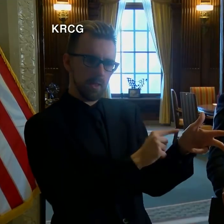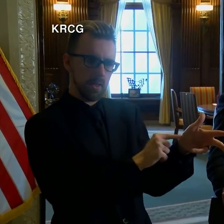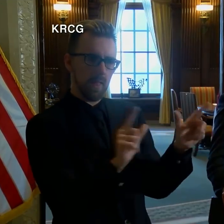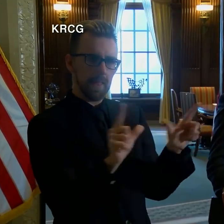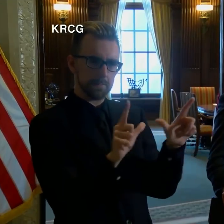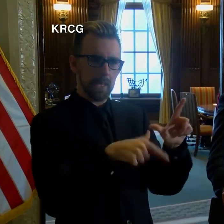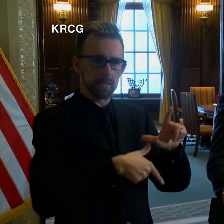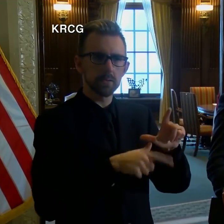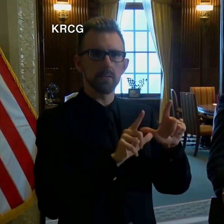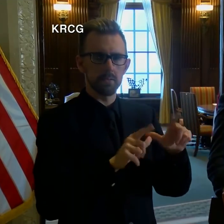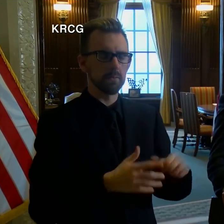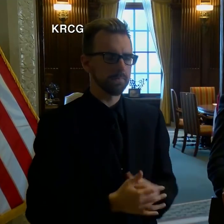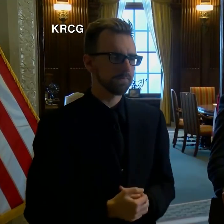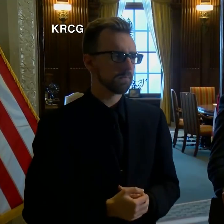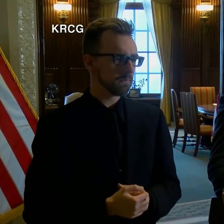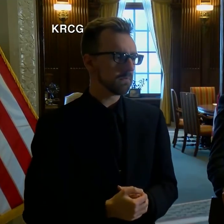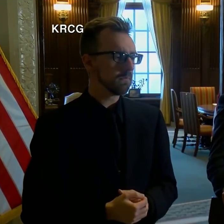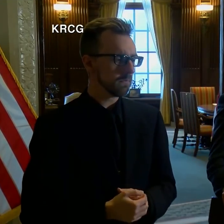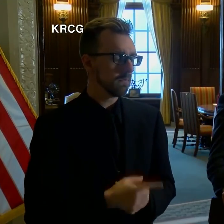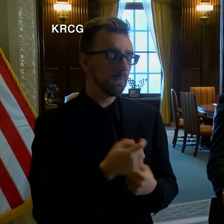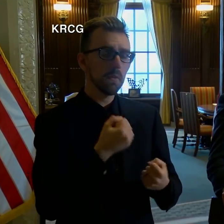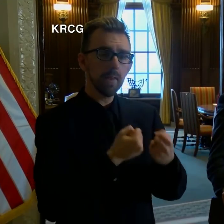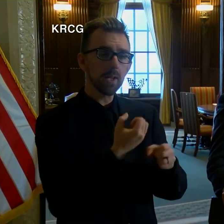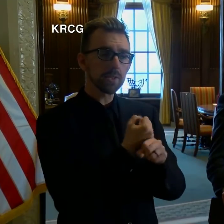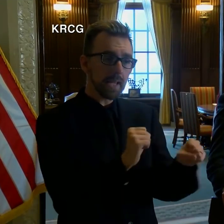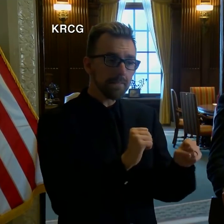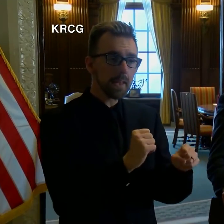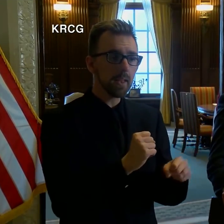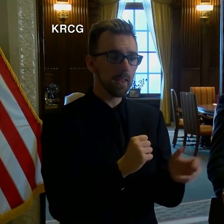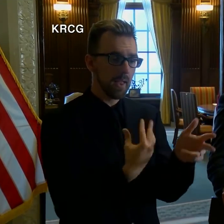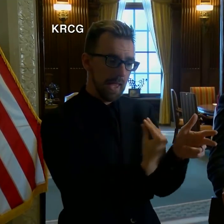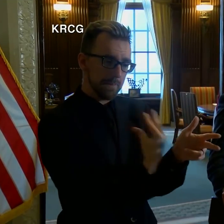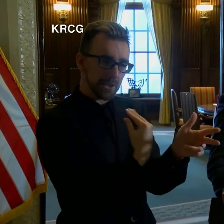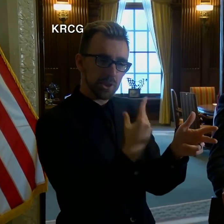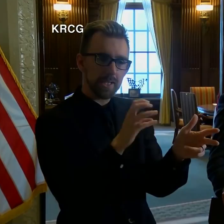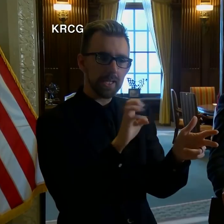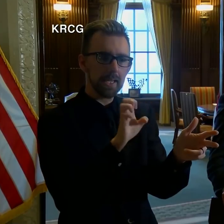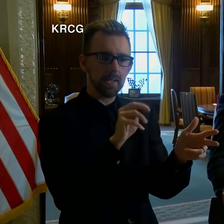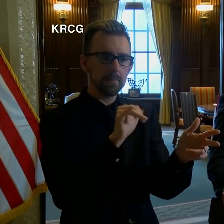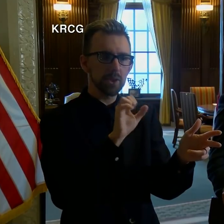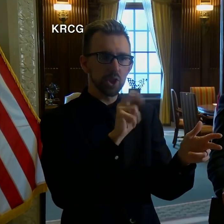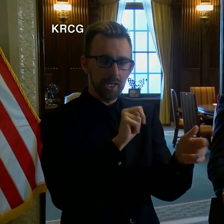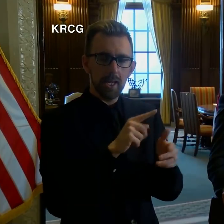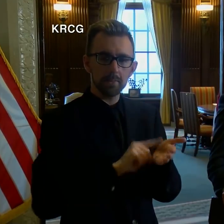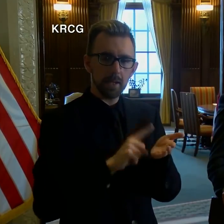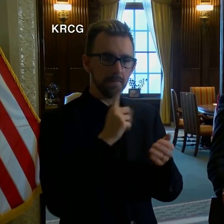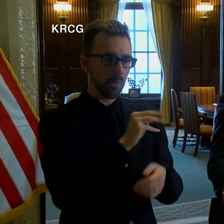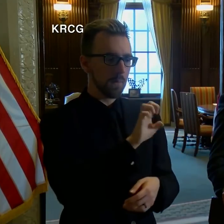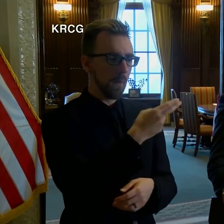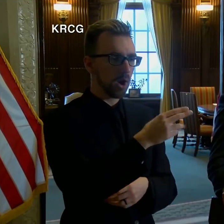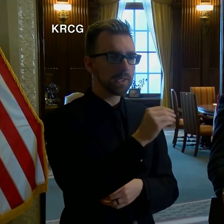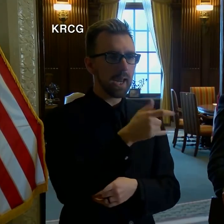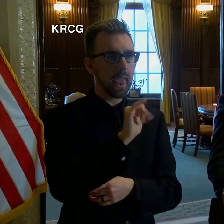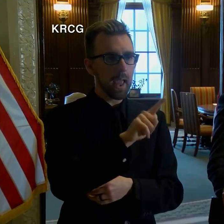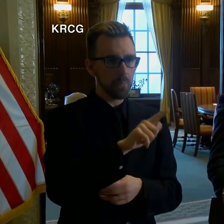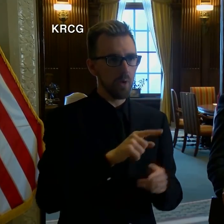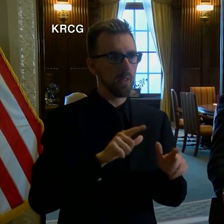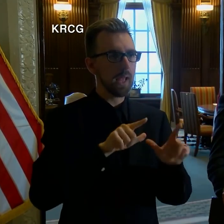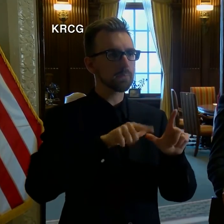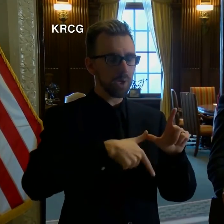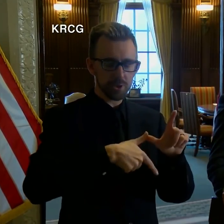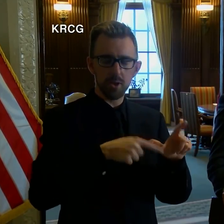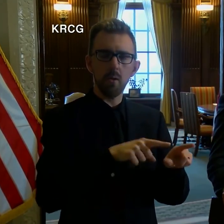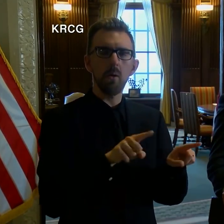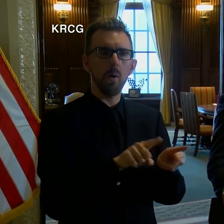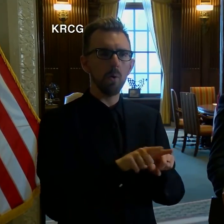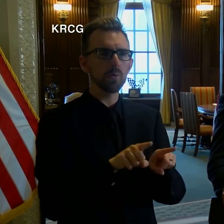The time frame in which vehicle safety and emissions inspection is valid for March and April license plate expirations has